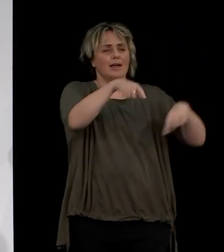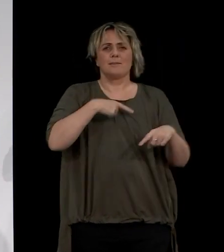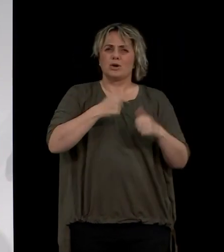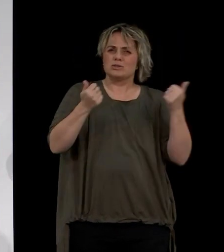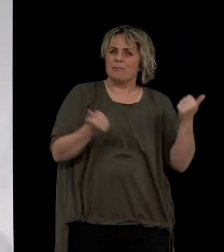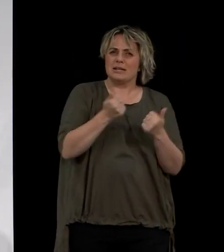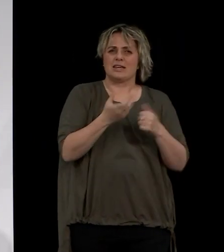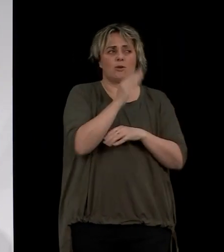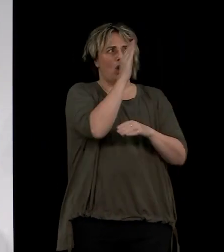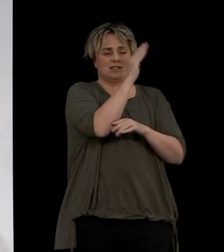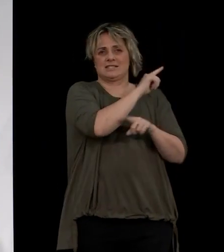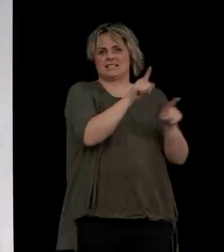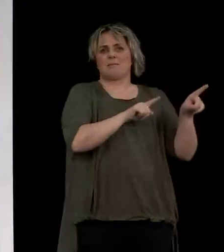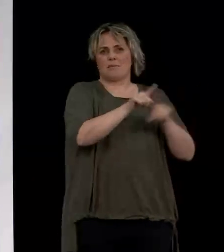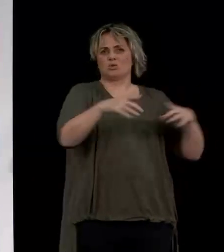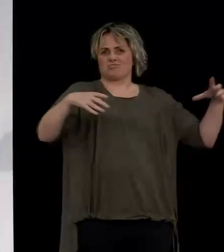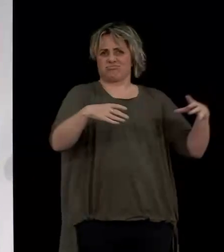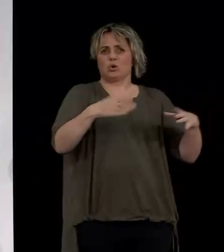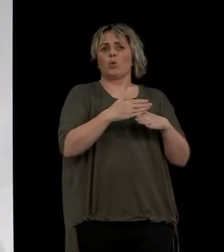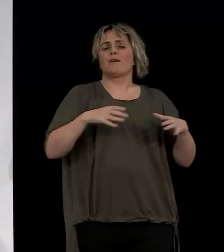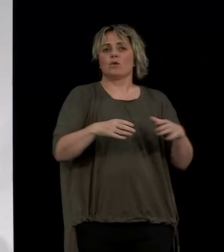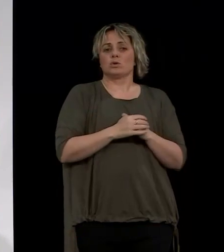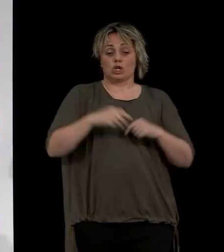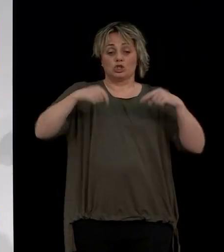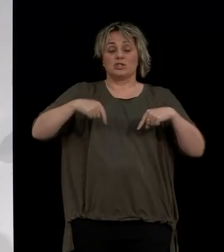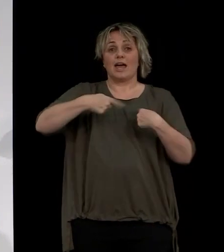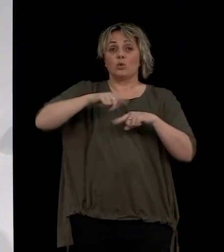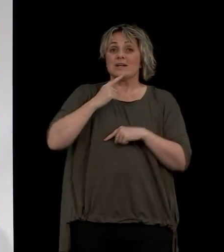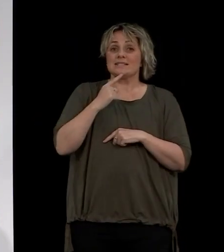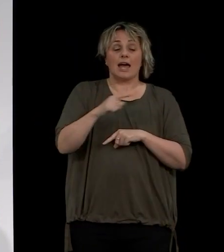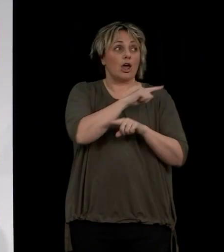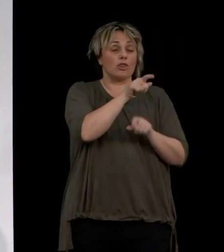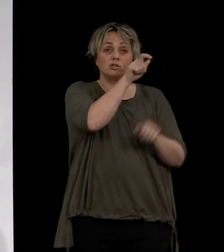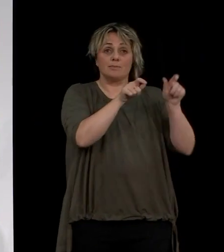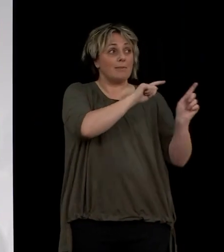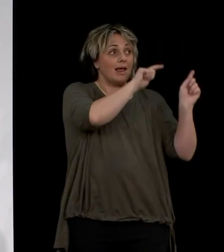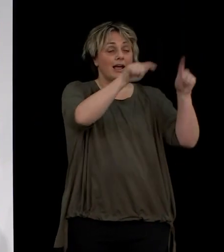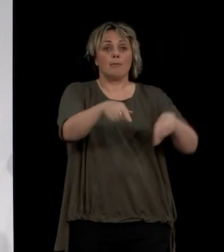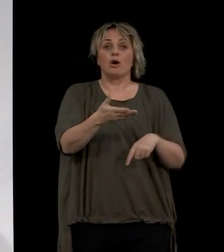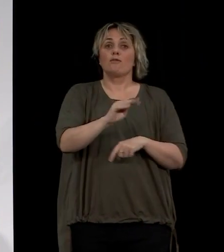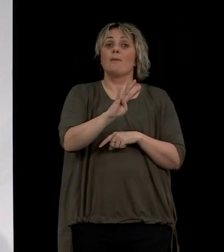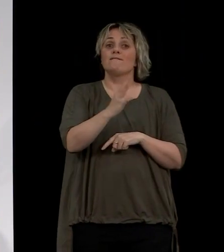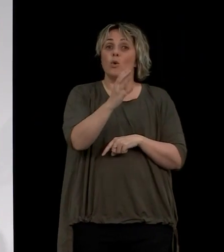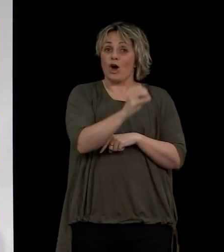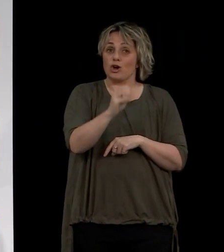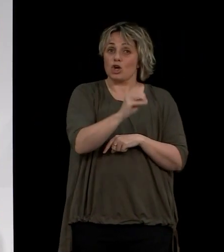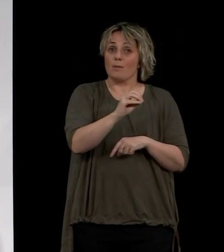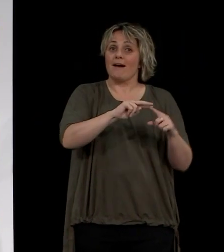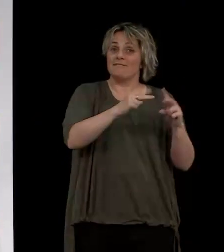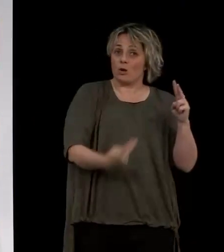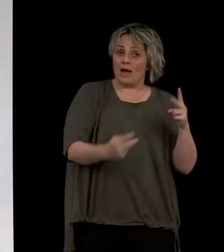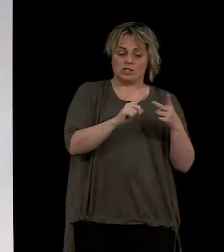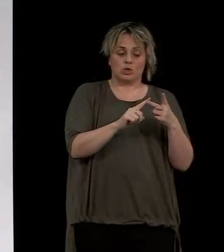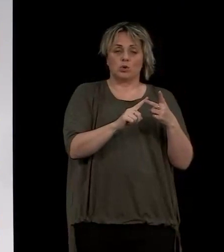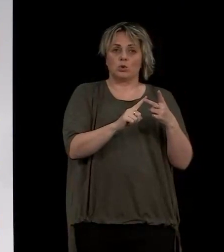seasonal workers. Today, the has agreed that quarantine-free entry for RSE workers can begin from the 4th of October for Vanuatu